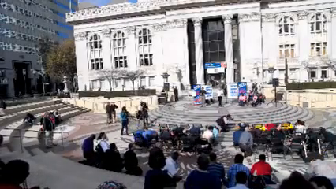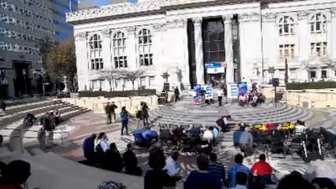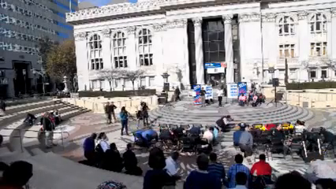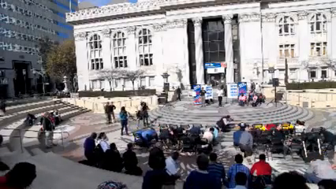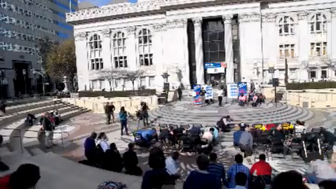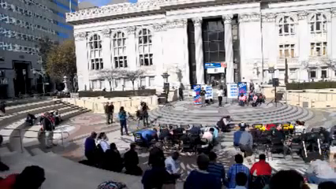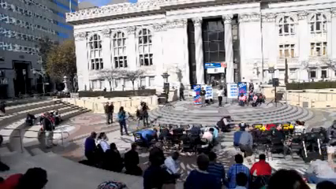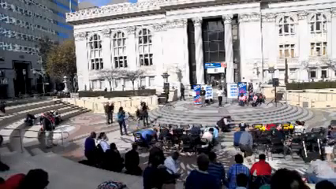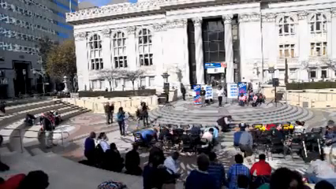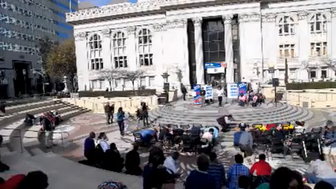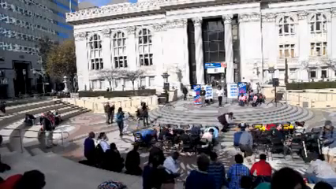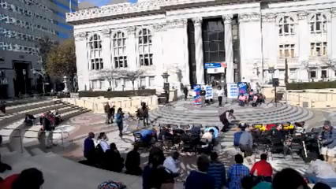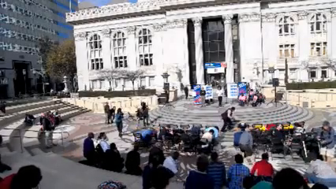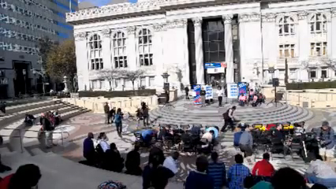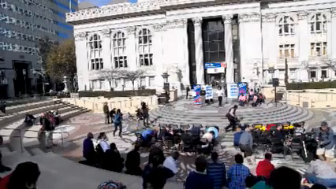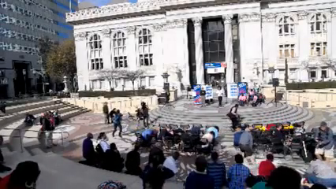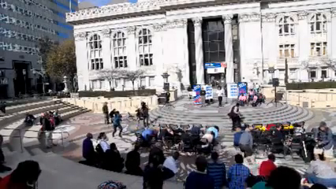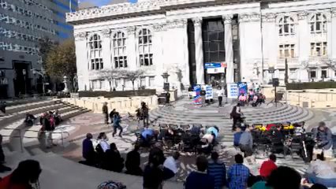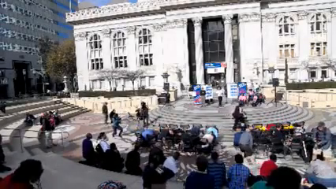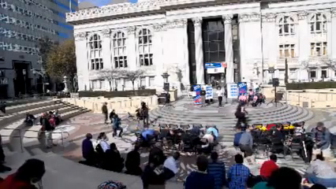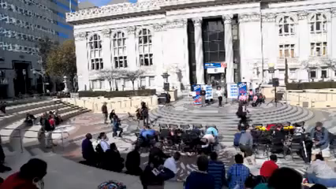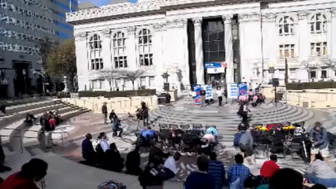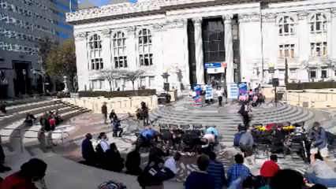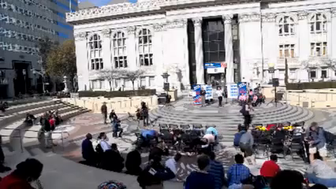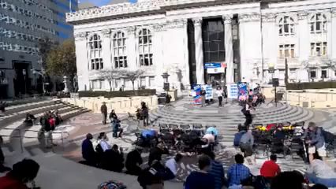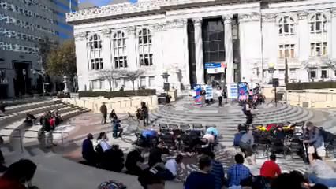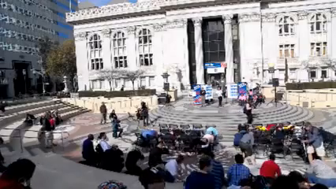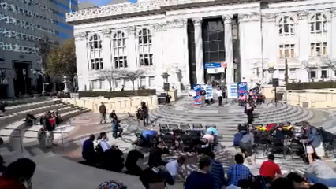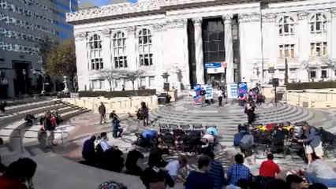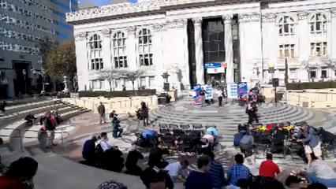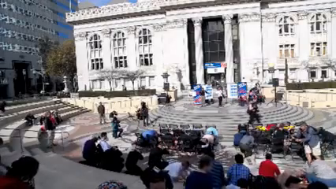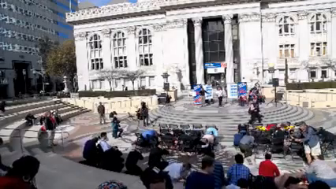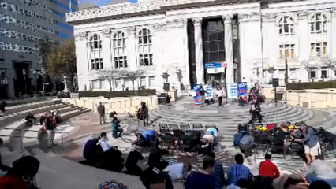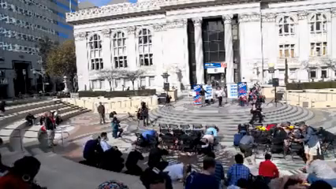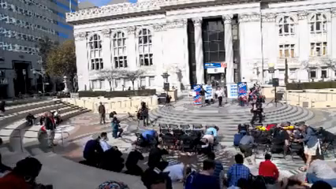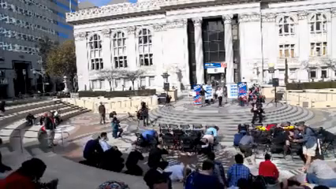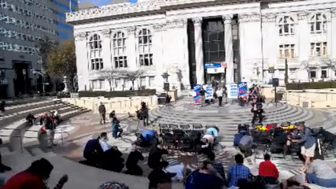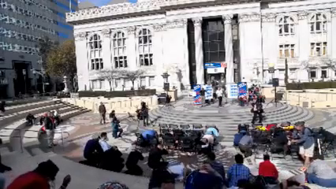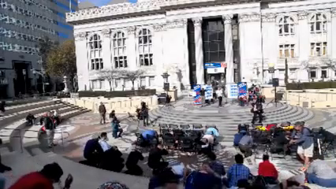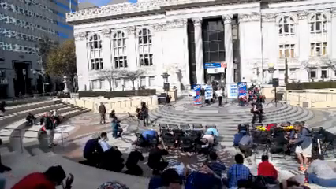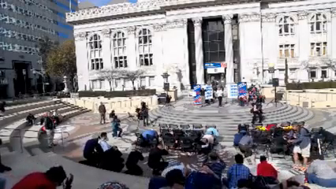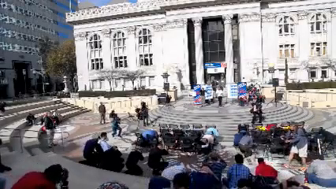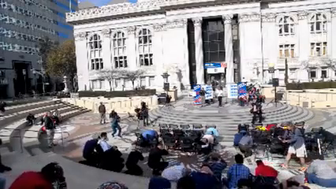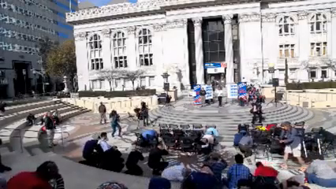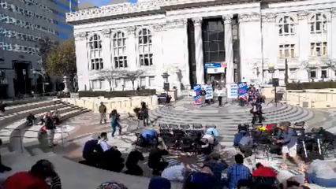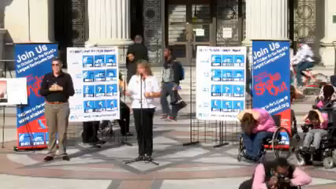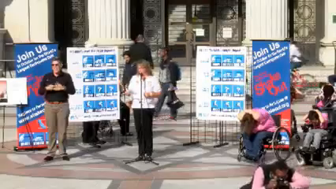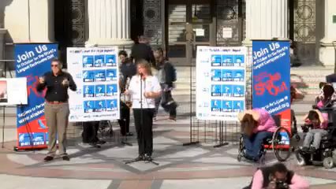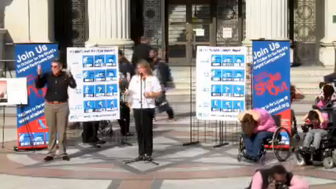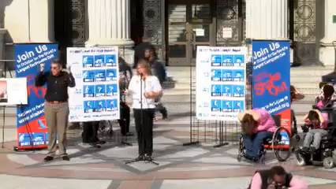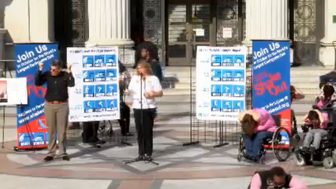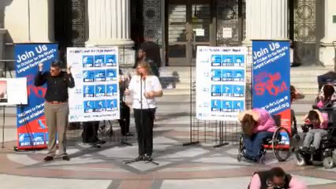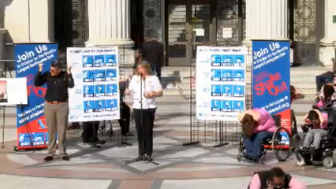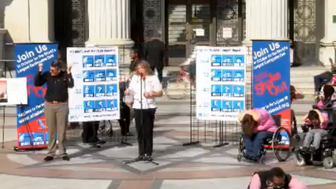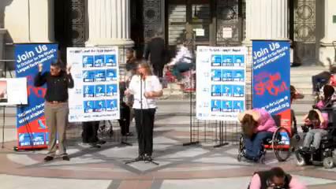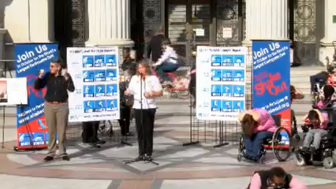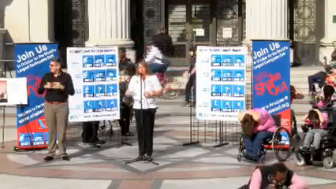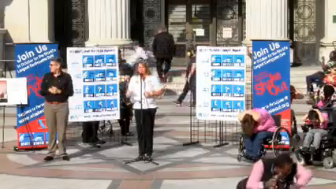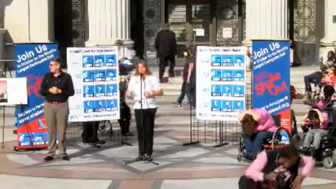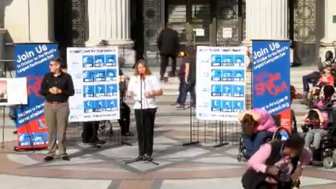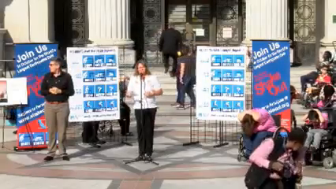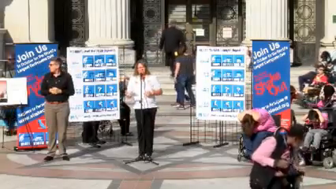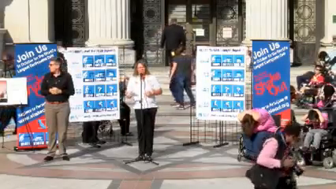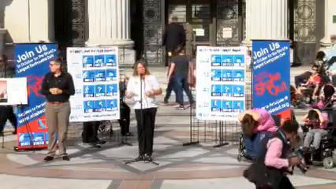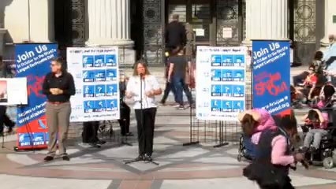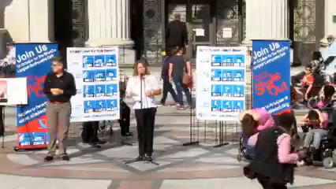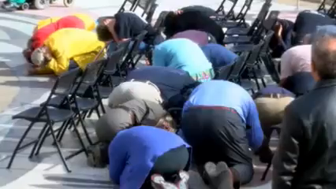cover the back of your head, and hold on. What